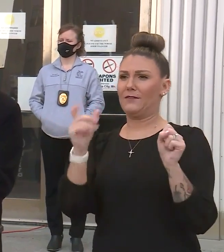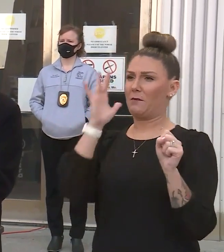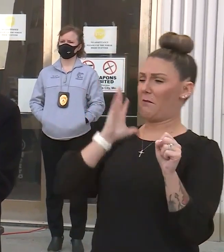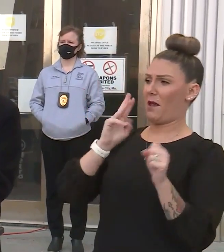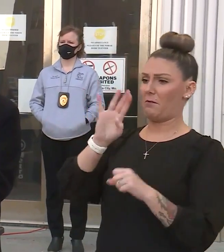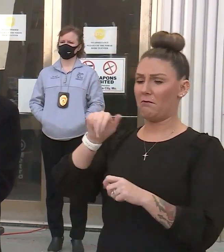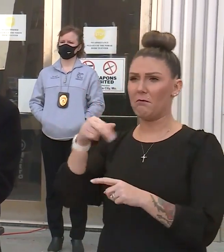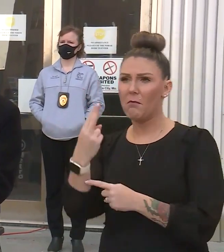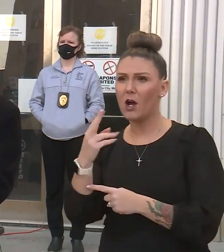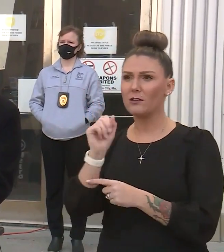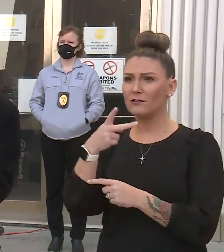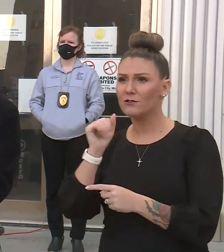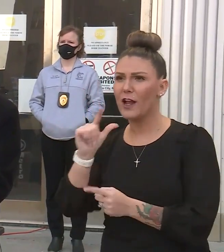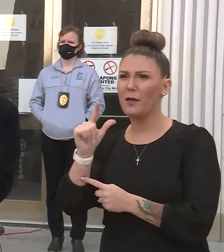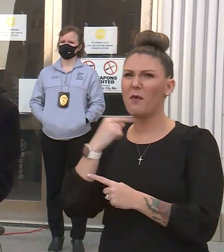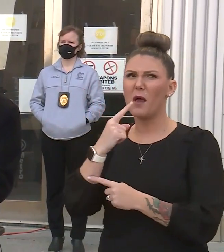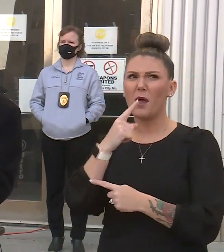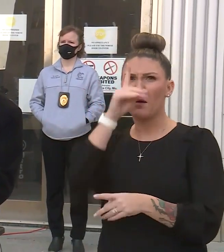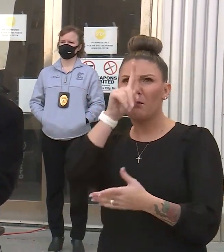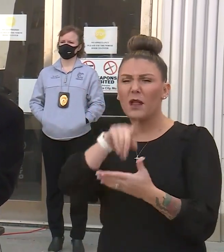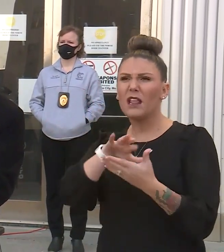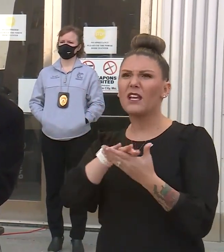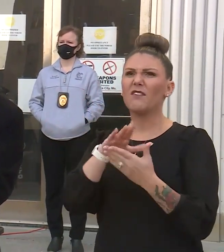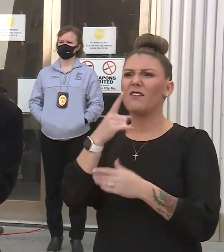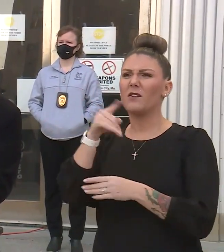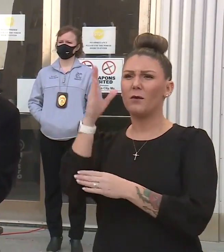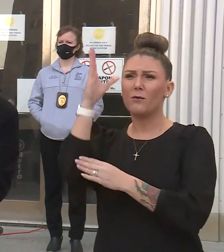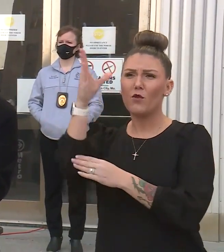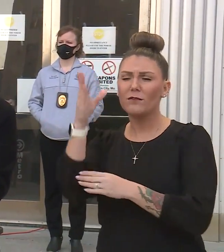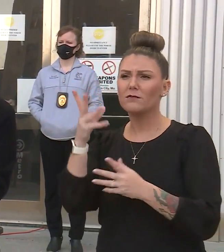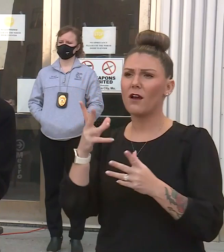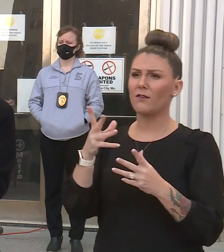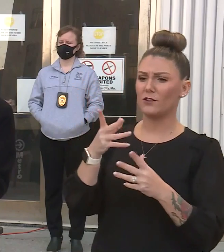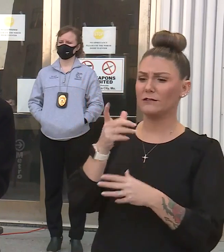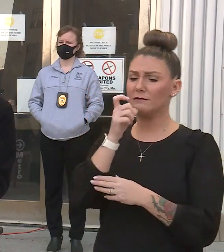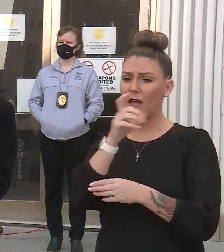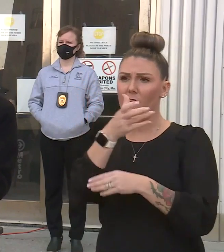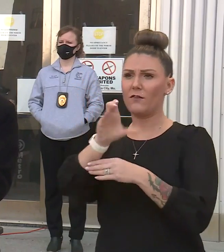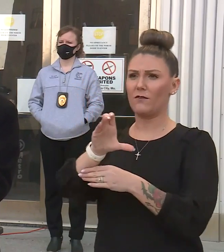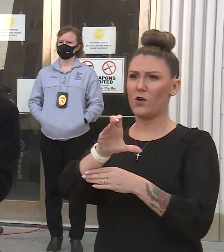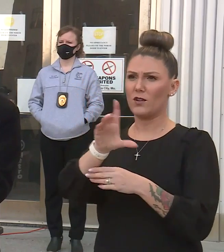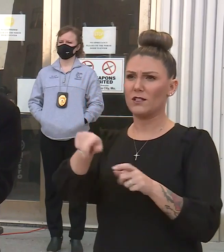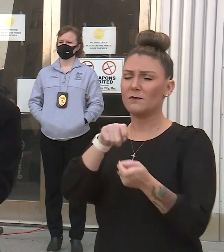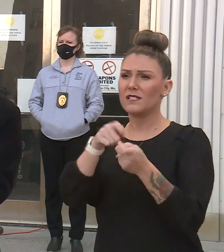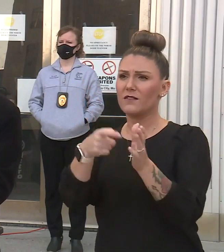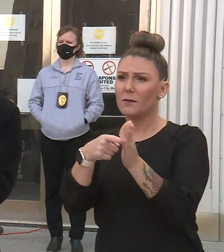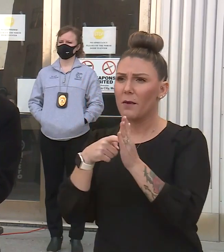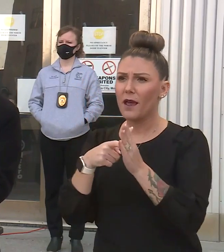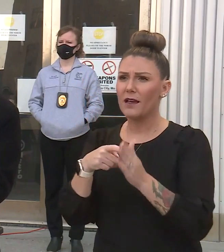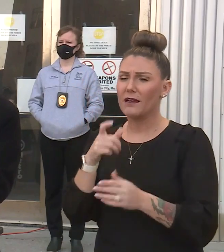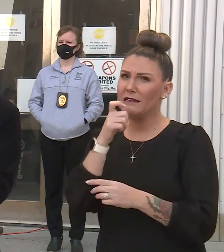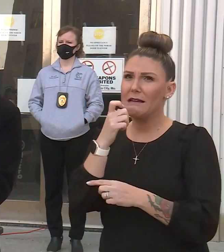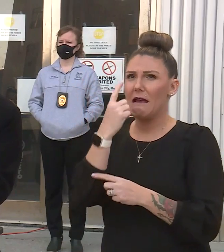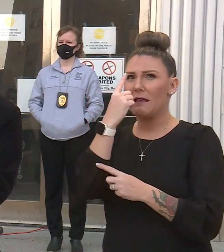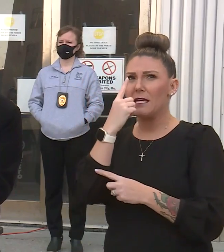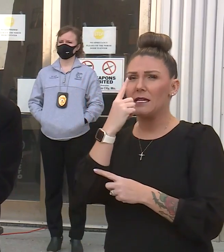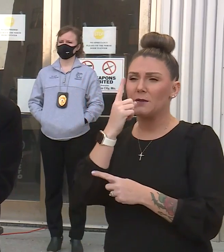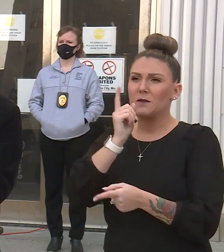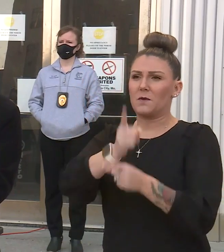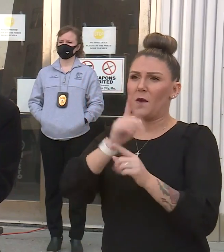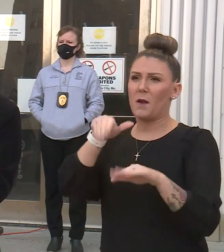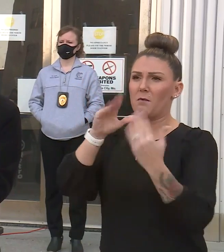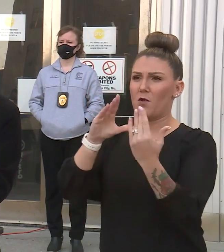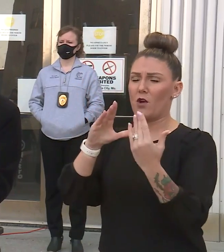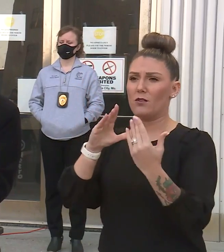April because I believe they gave a press conference that noted how they were not enforcing certain mandates. I didn't think that was the right approach then,